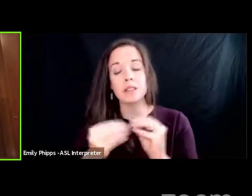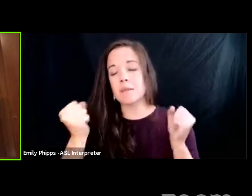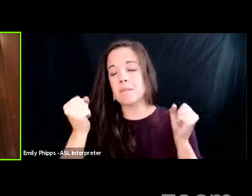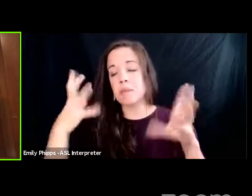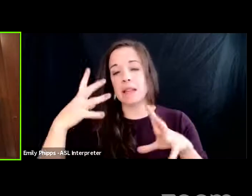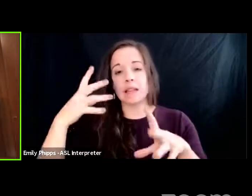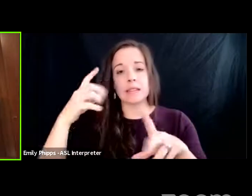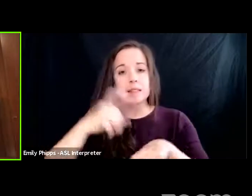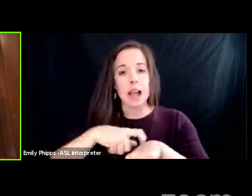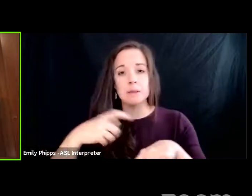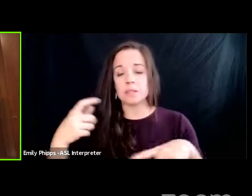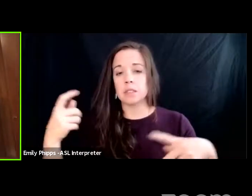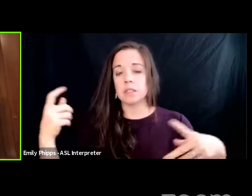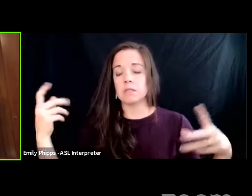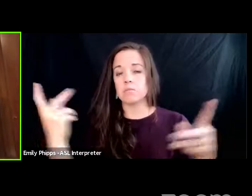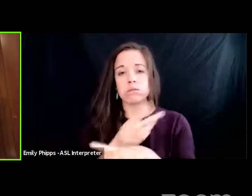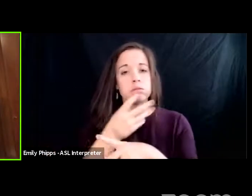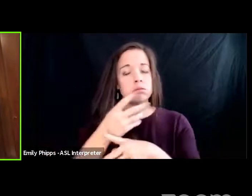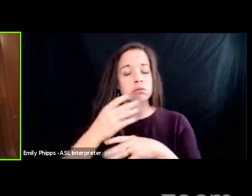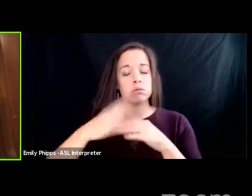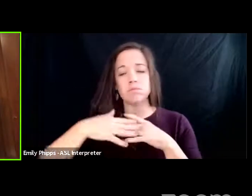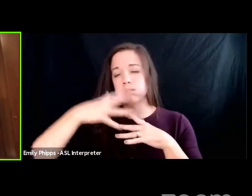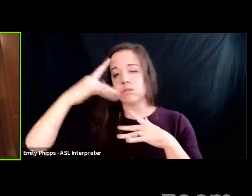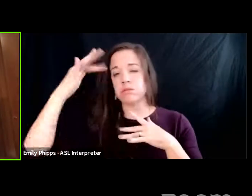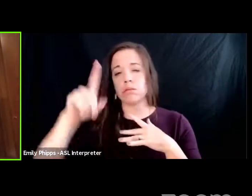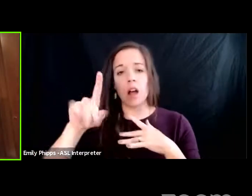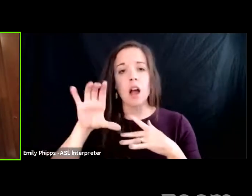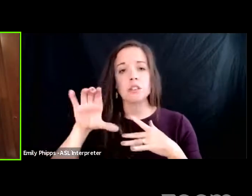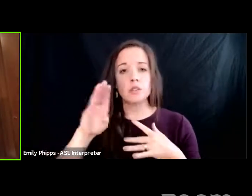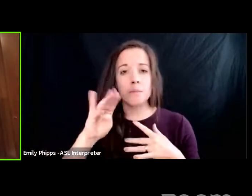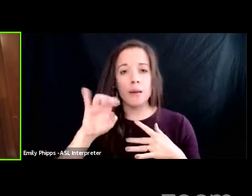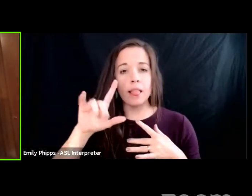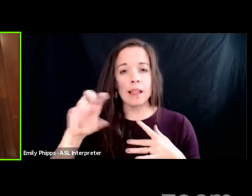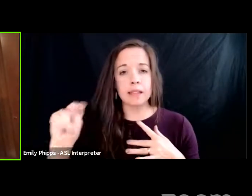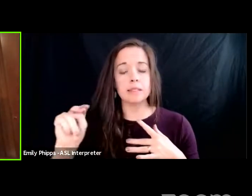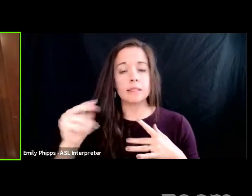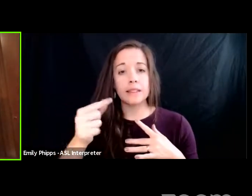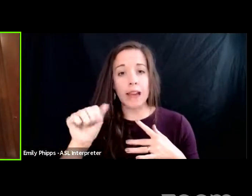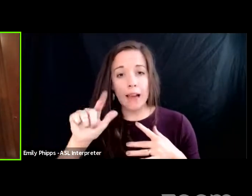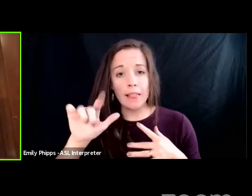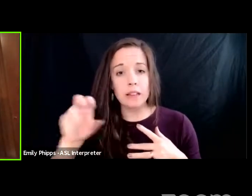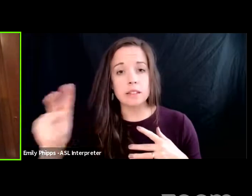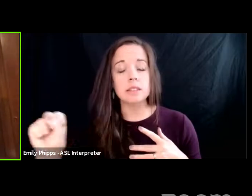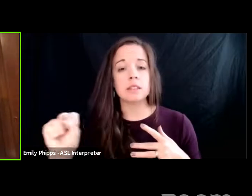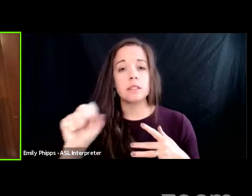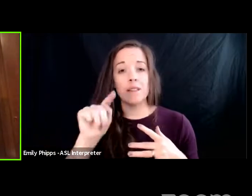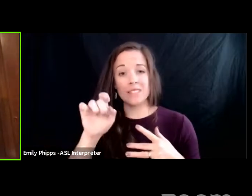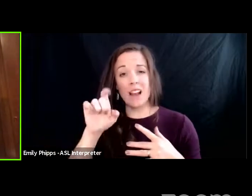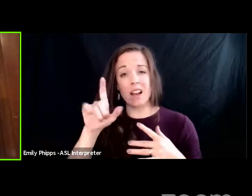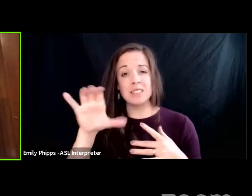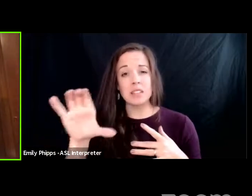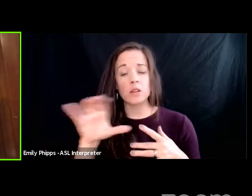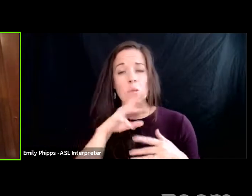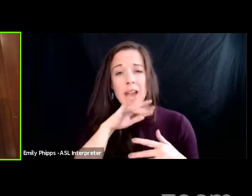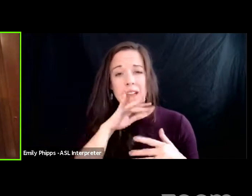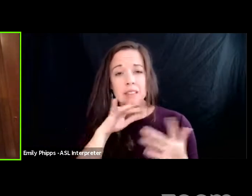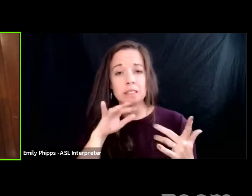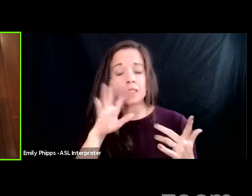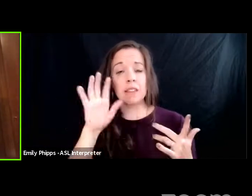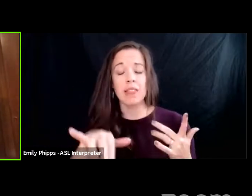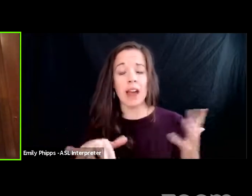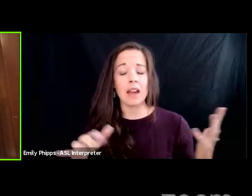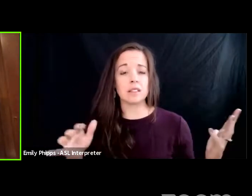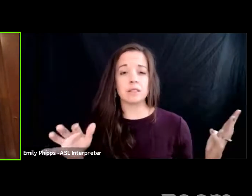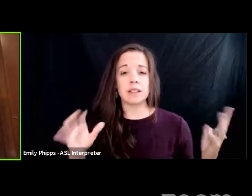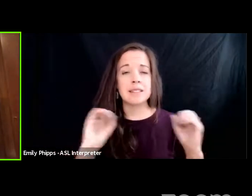greater probably well over a hundred billion gallons of toxic waste that dwarfs by much the